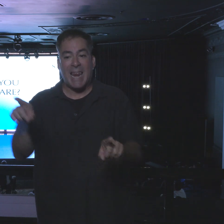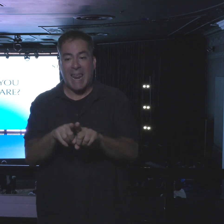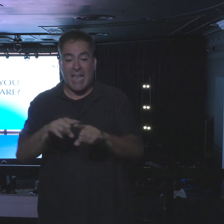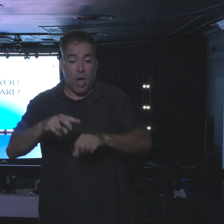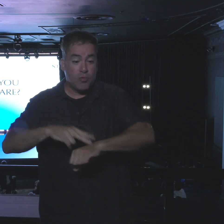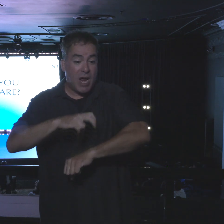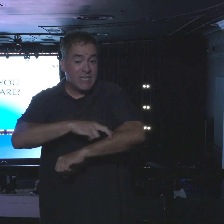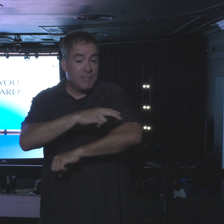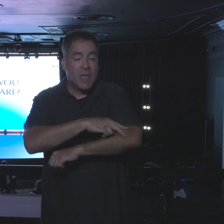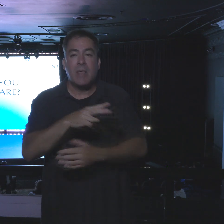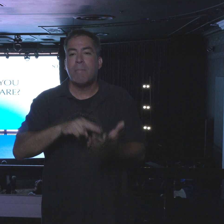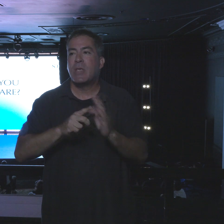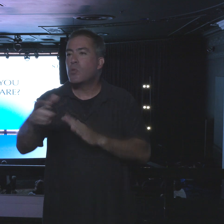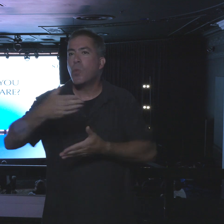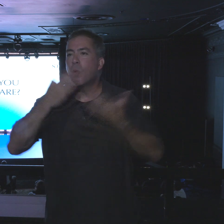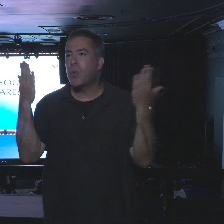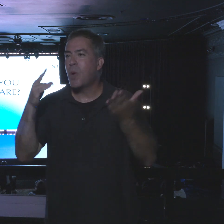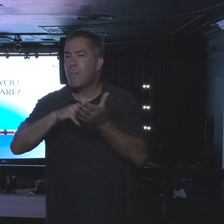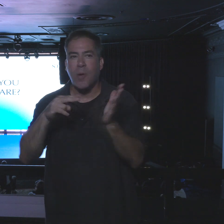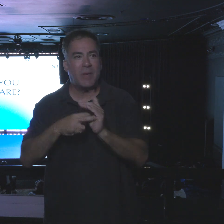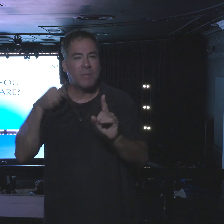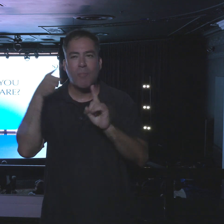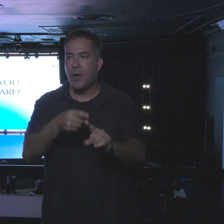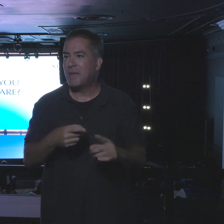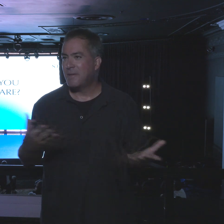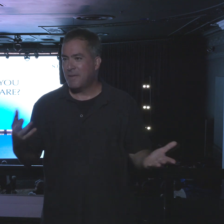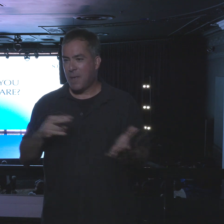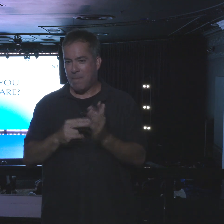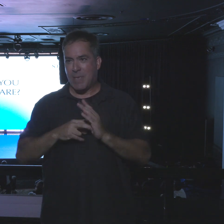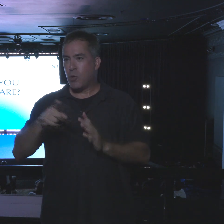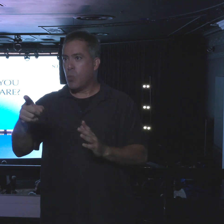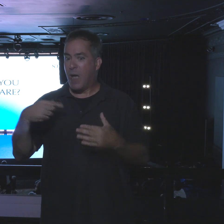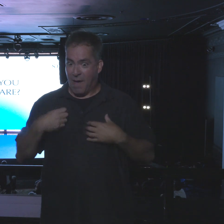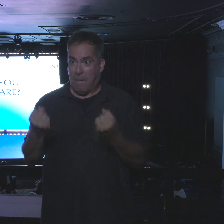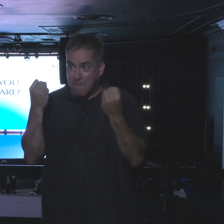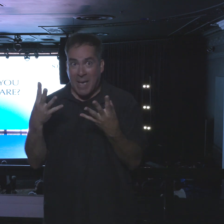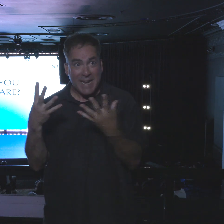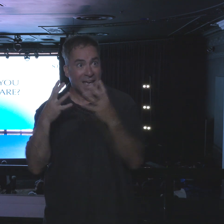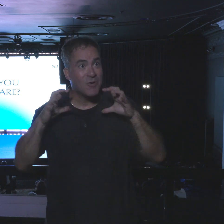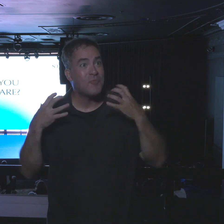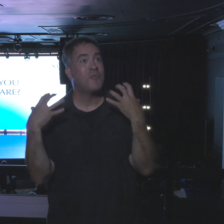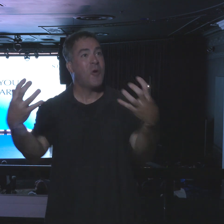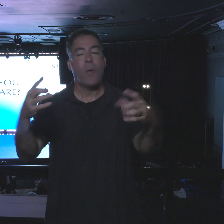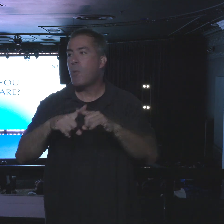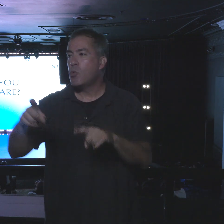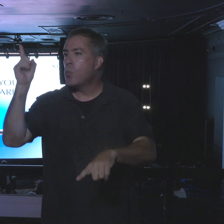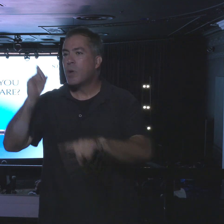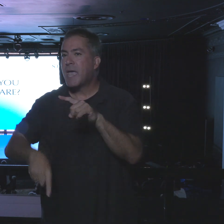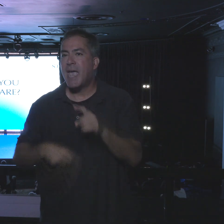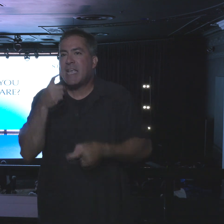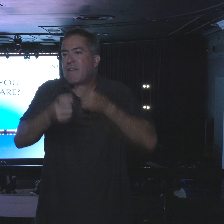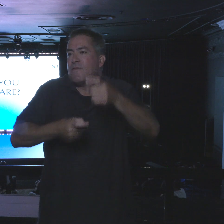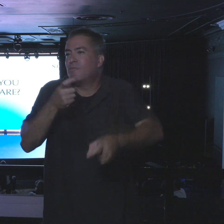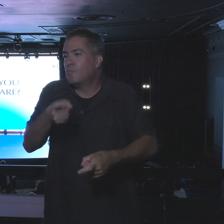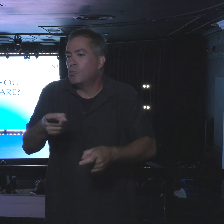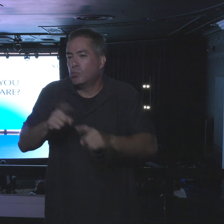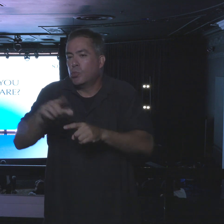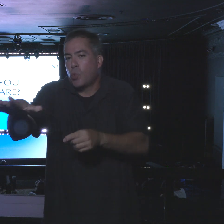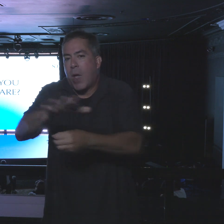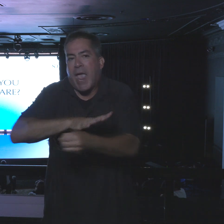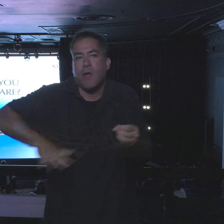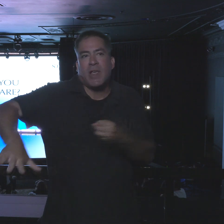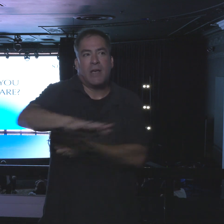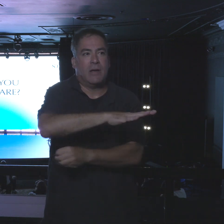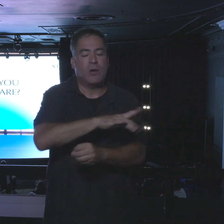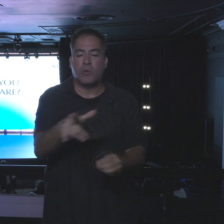relatively purposeless. We are massive in numbers, but we do nothing to contribute to our surroundings.